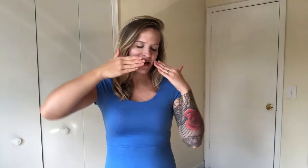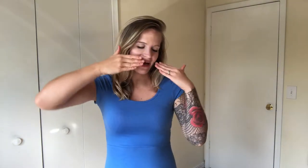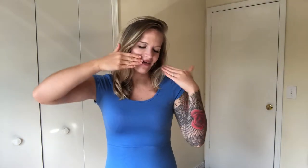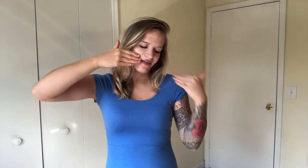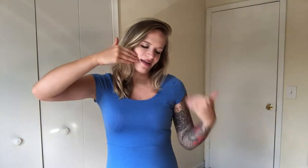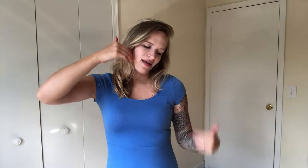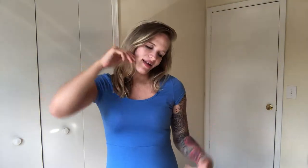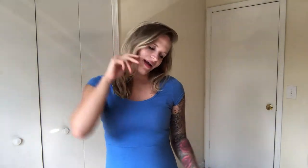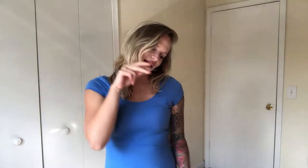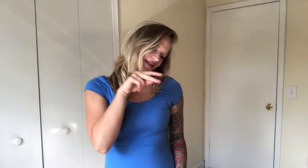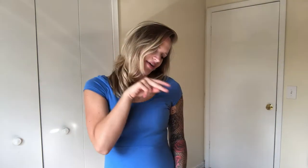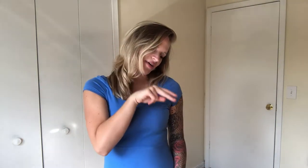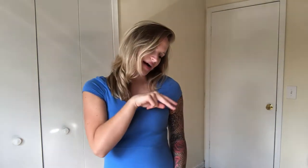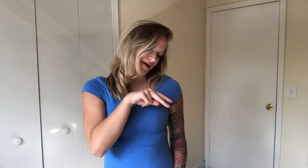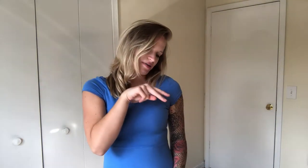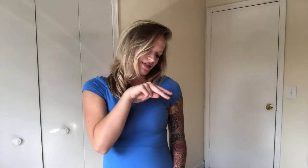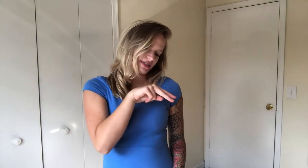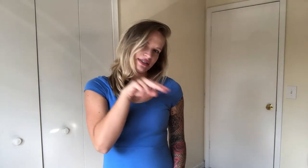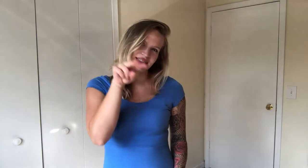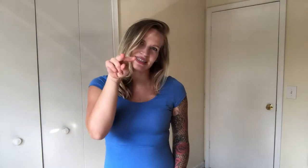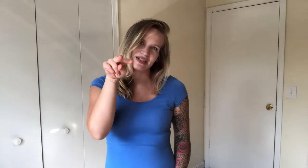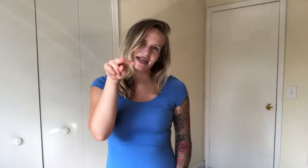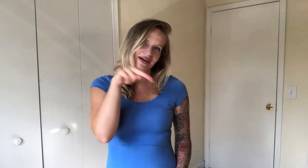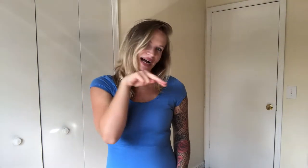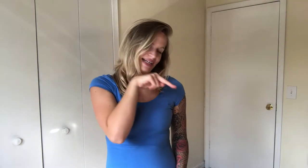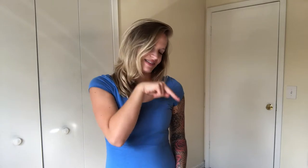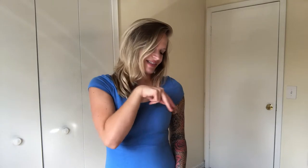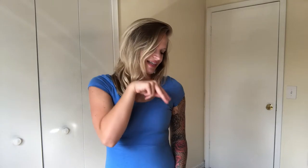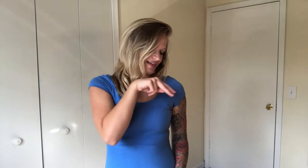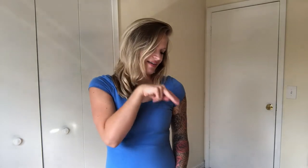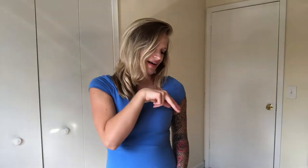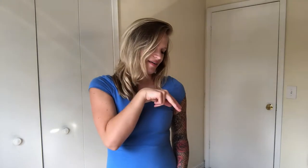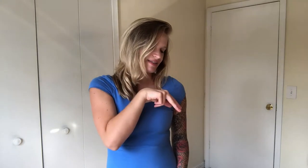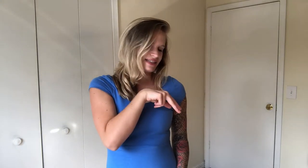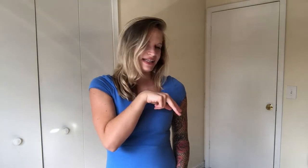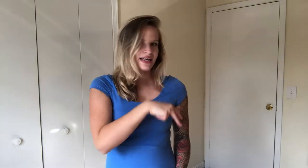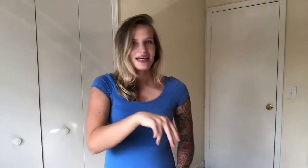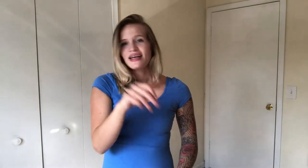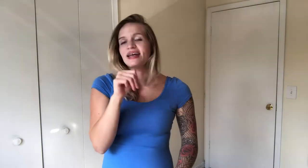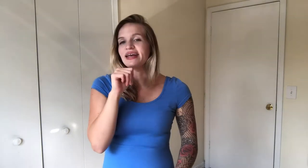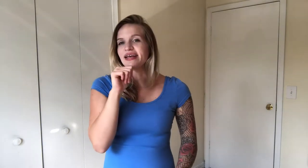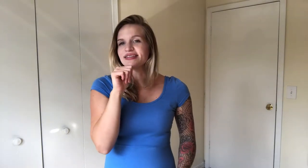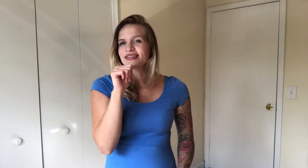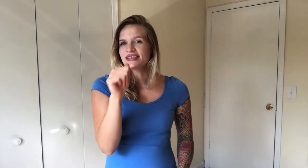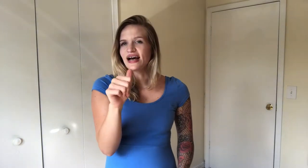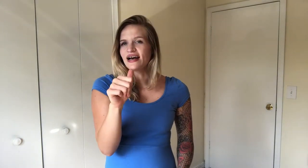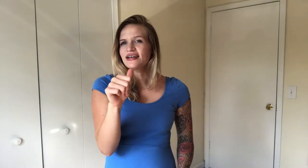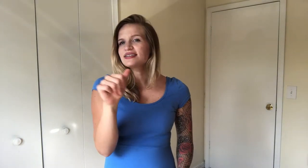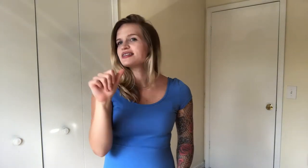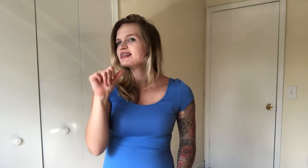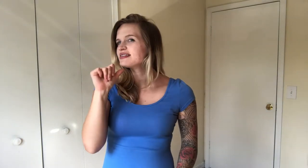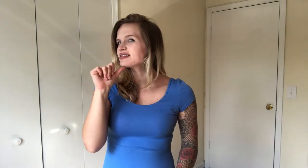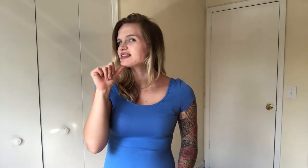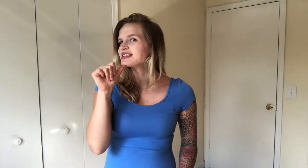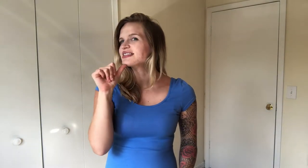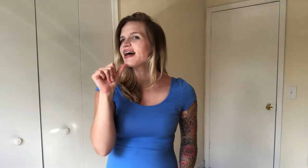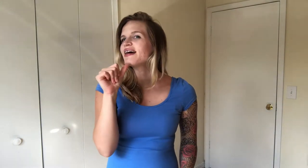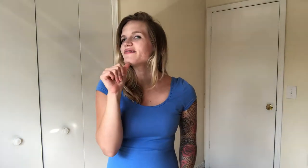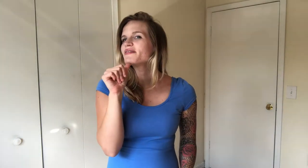Smile at the ground. So like her eyes looking at the ground. It's not. So this is not from